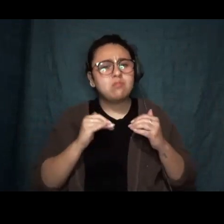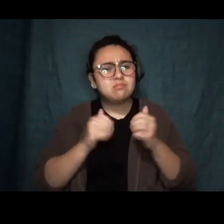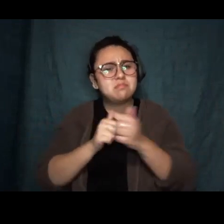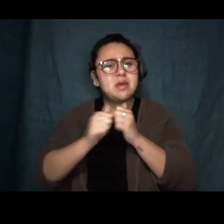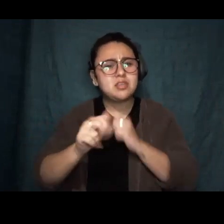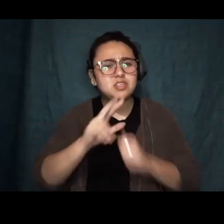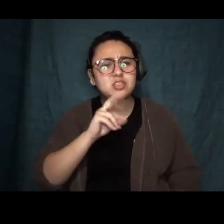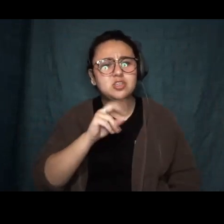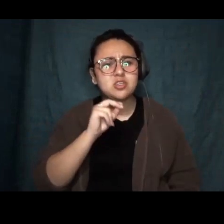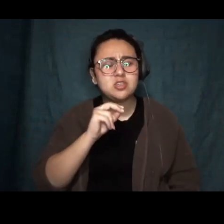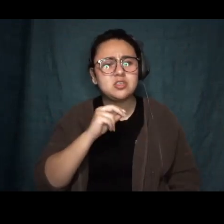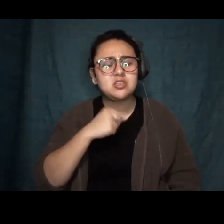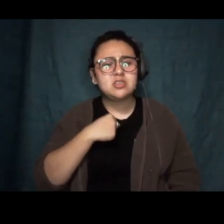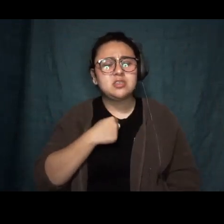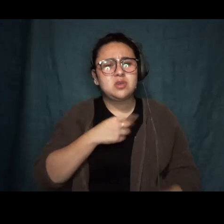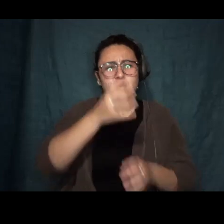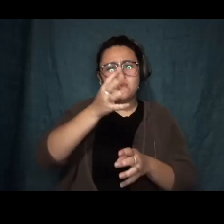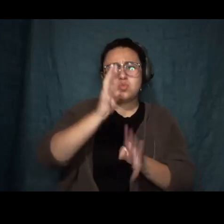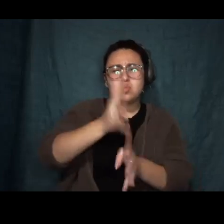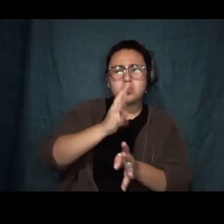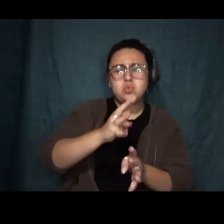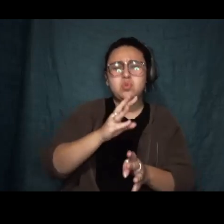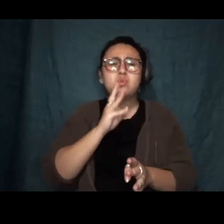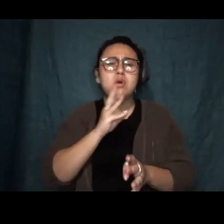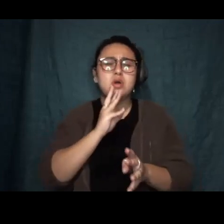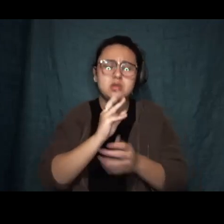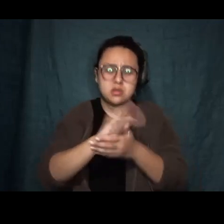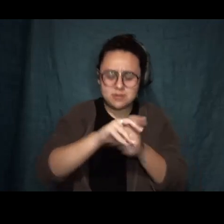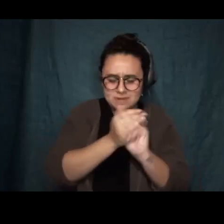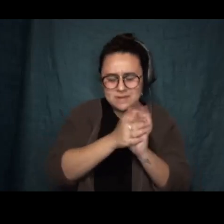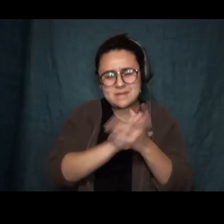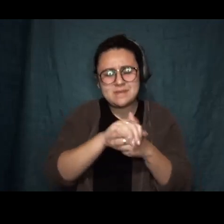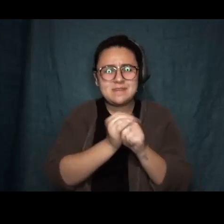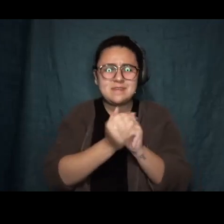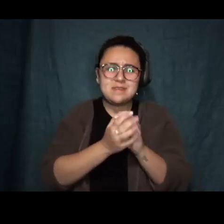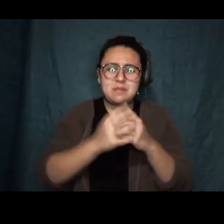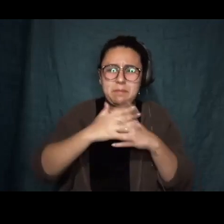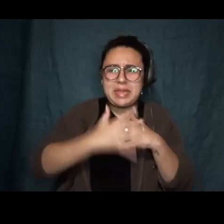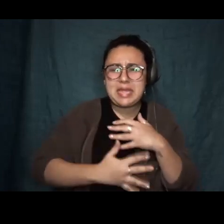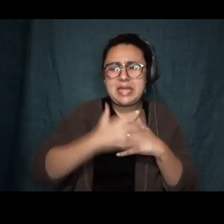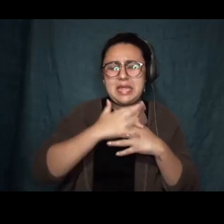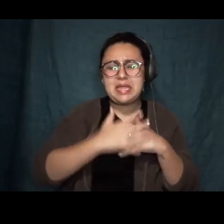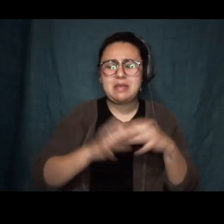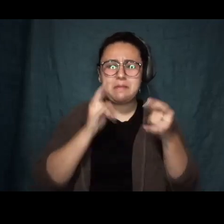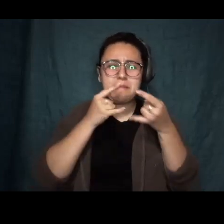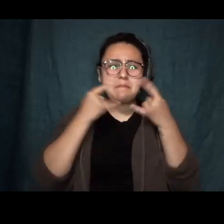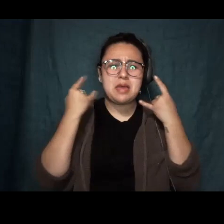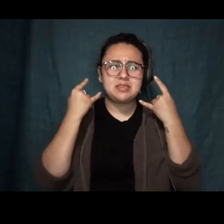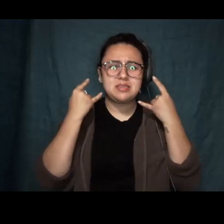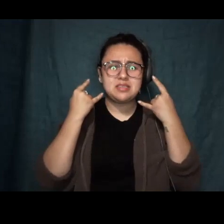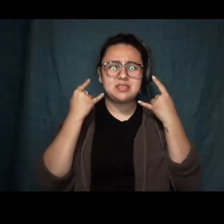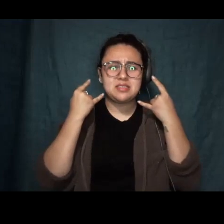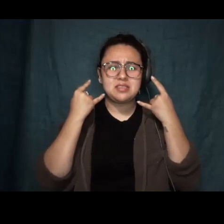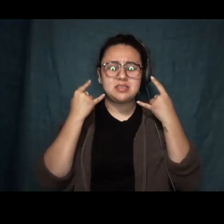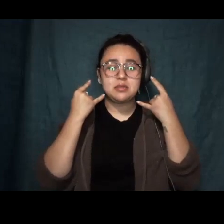till they tear from friction. I wear my face mask in public over the mask that is my face, since God helps